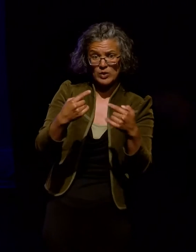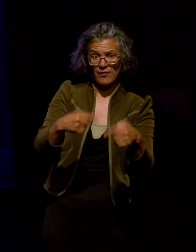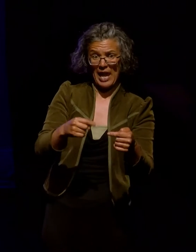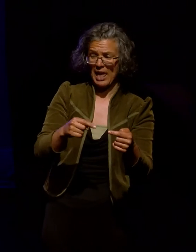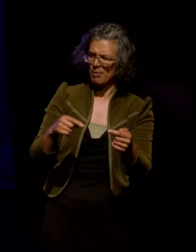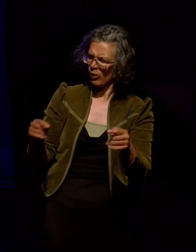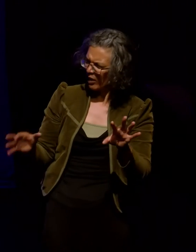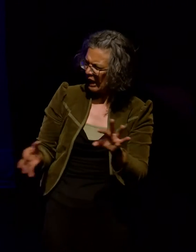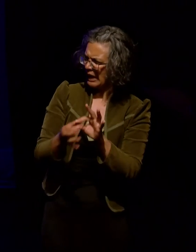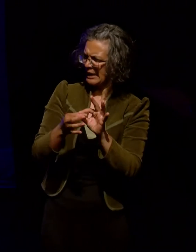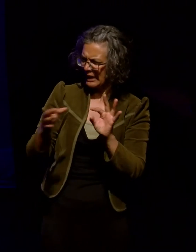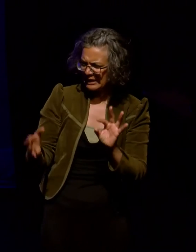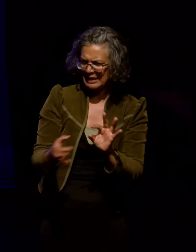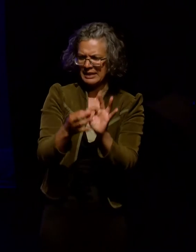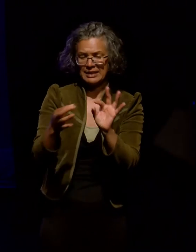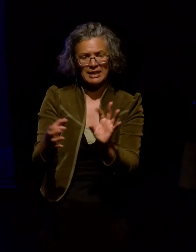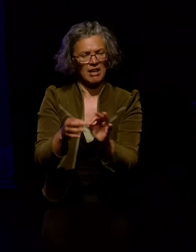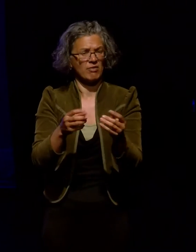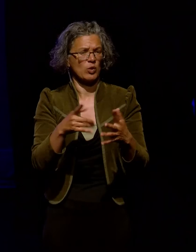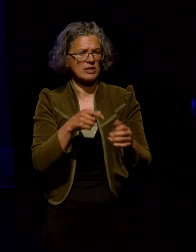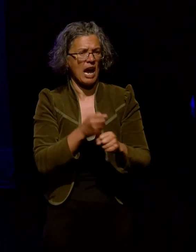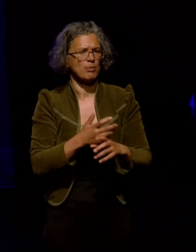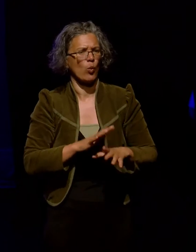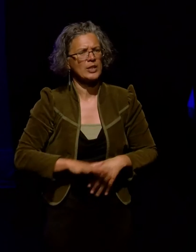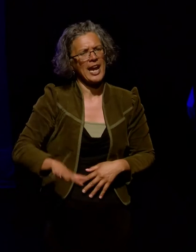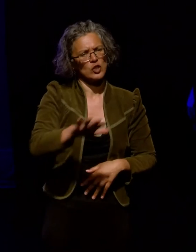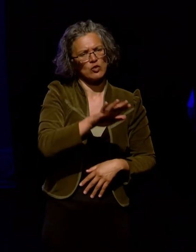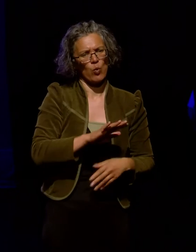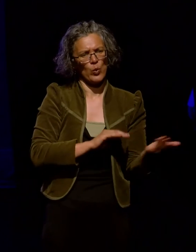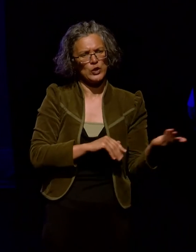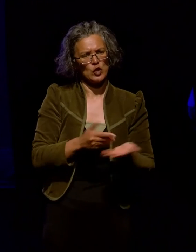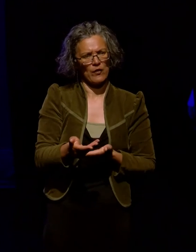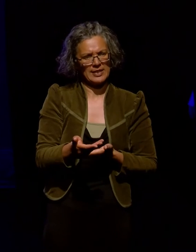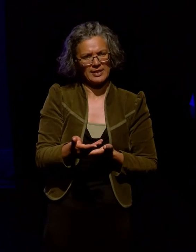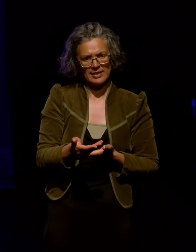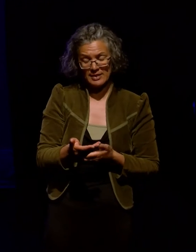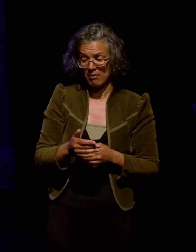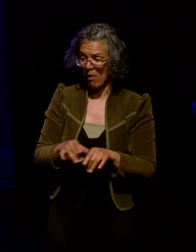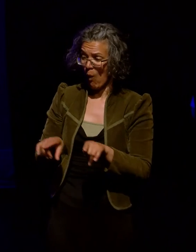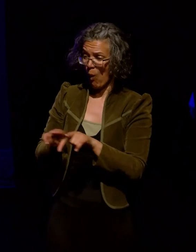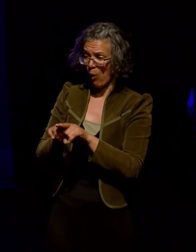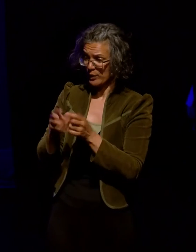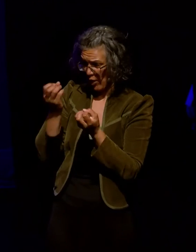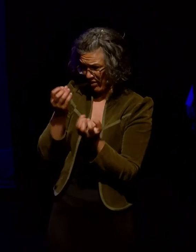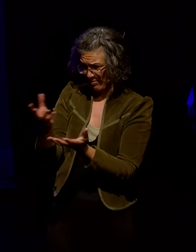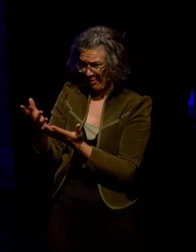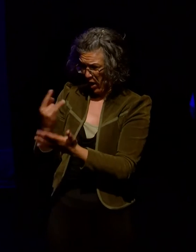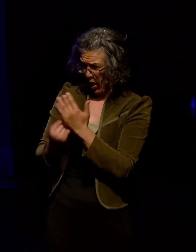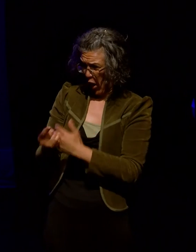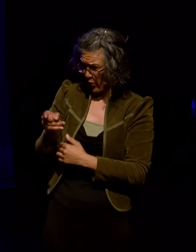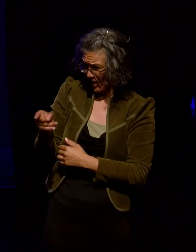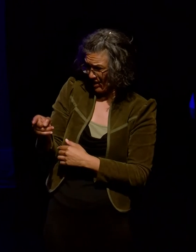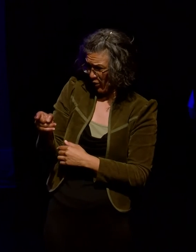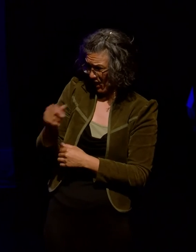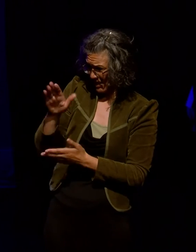national services Te Pairangi and also providing reassurance that other sites are facing similar challenges